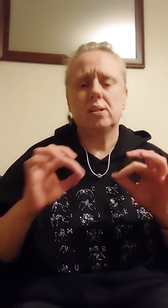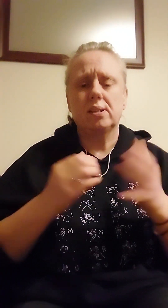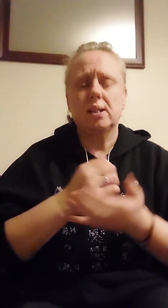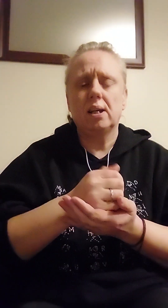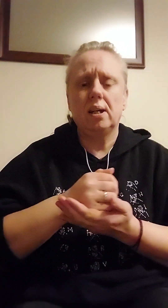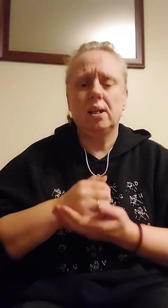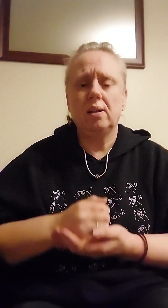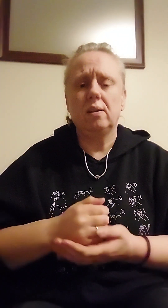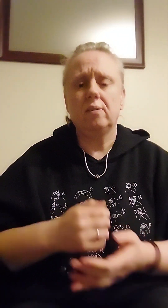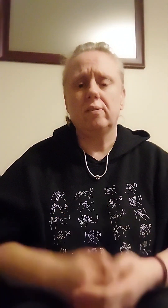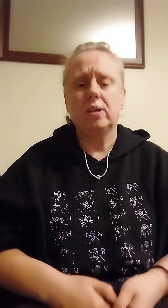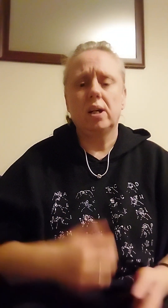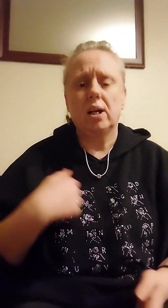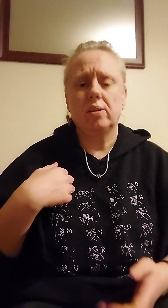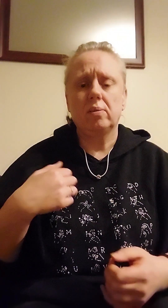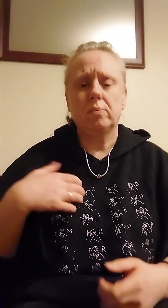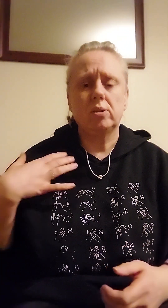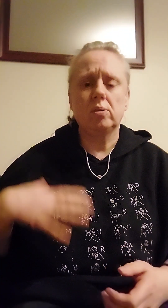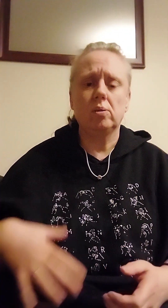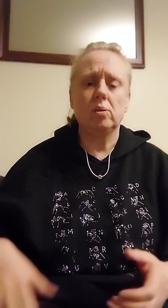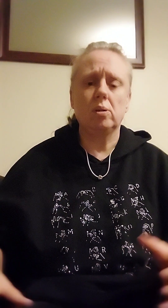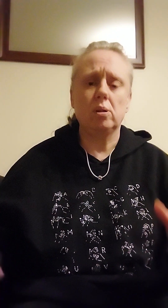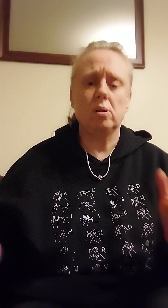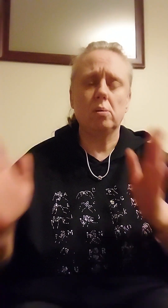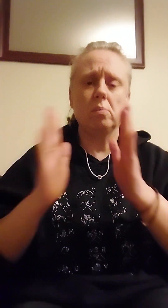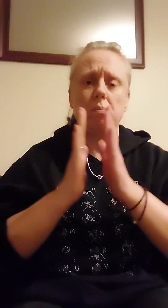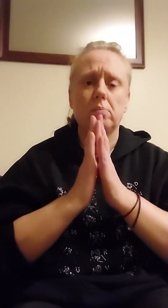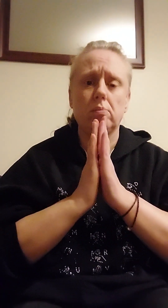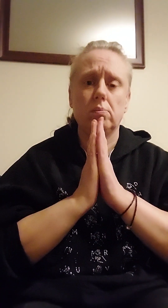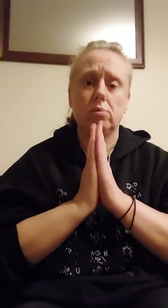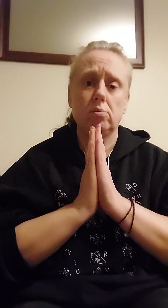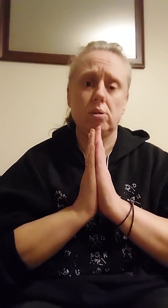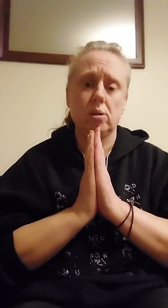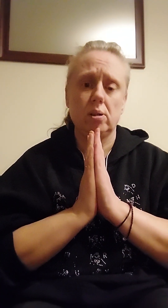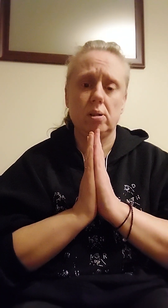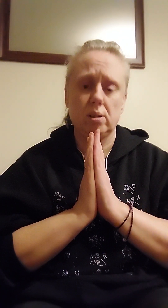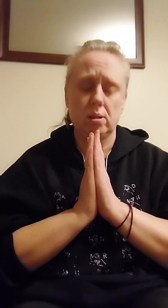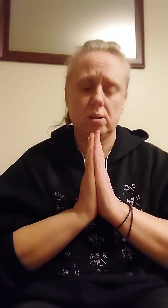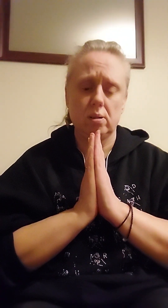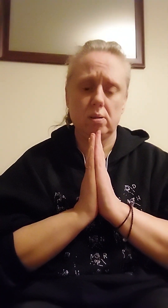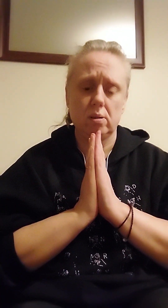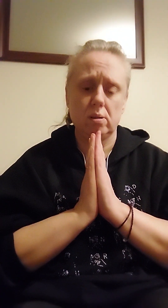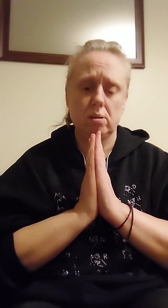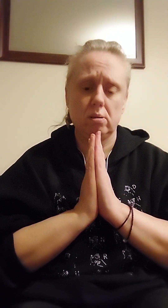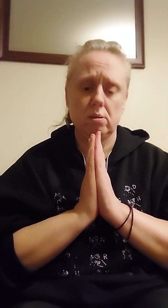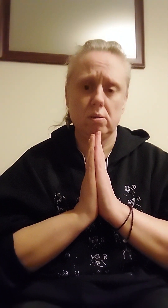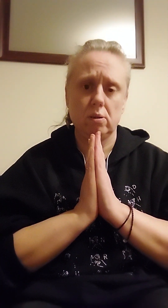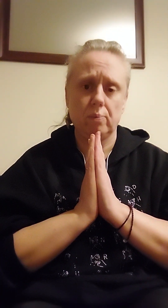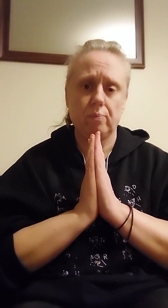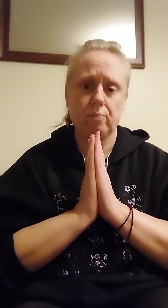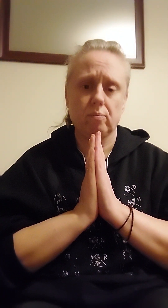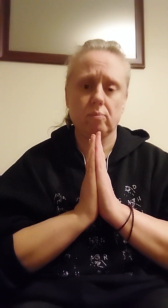sorry I need you I don't know if you know it means I